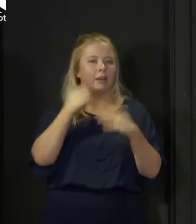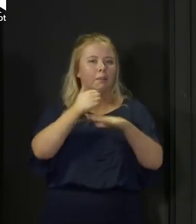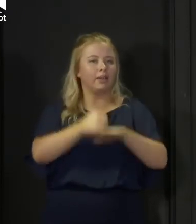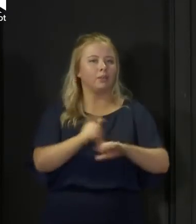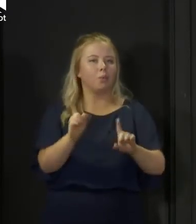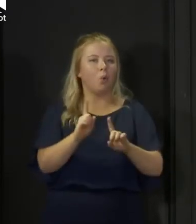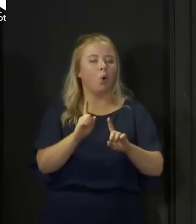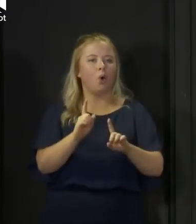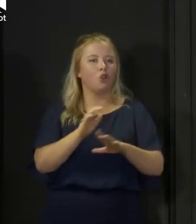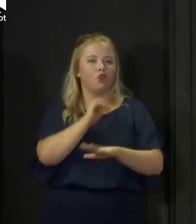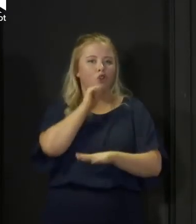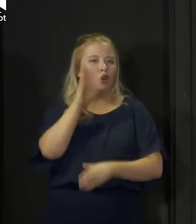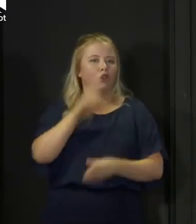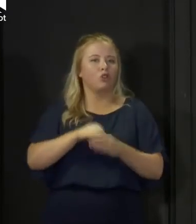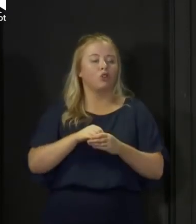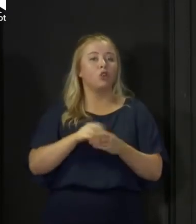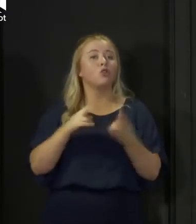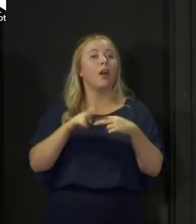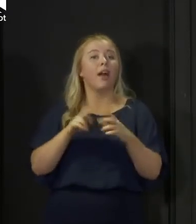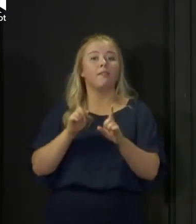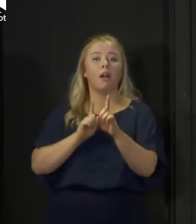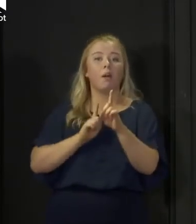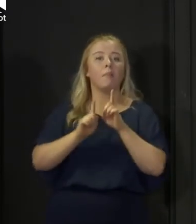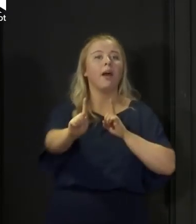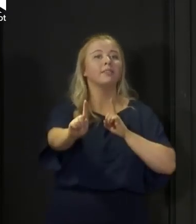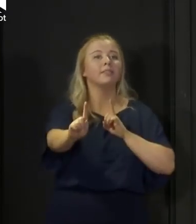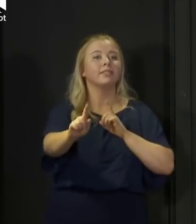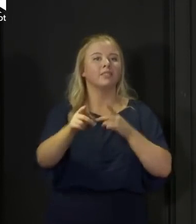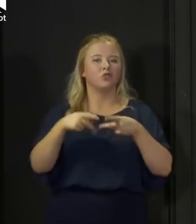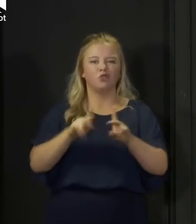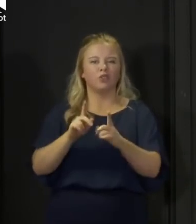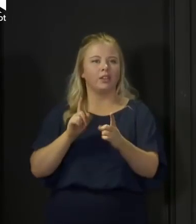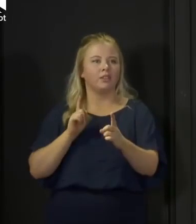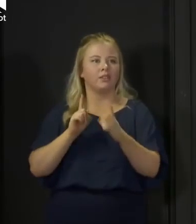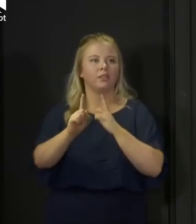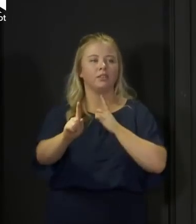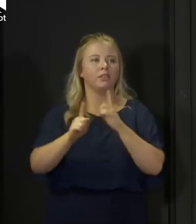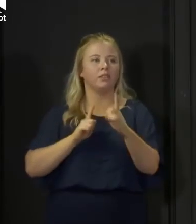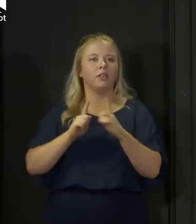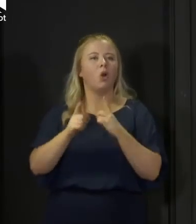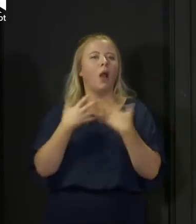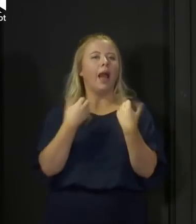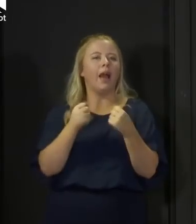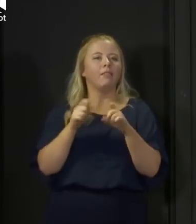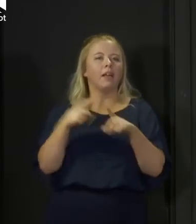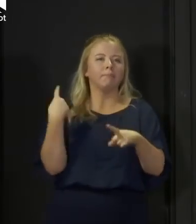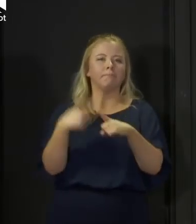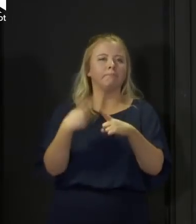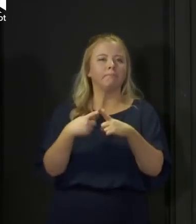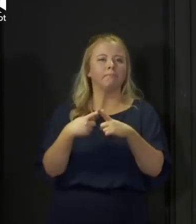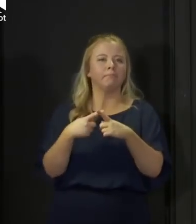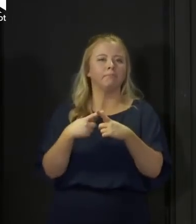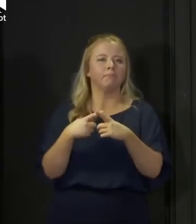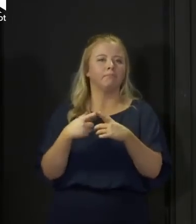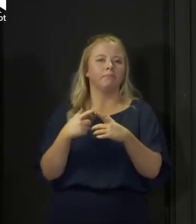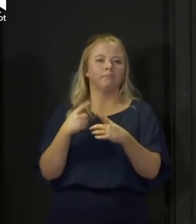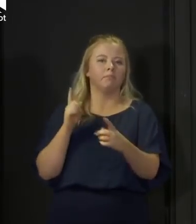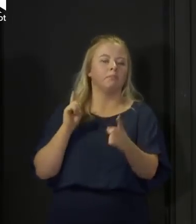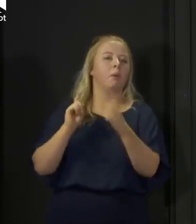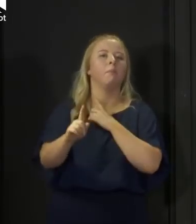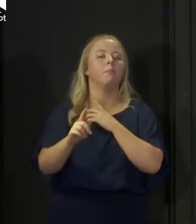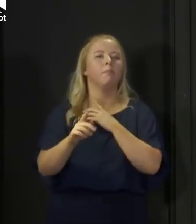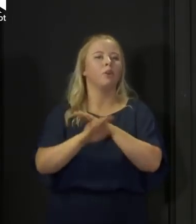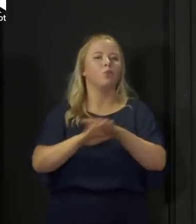basis of what is not included. So just passing somebody in the street, for example, or having fleeting contact with somebody in passing is